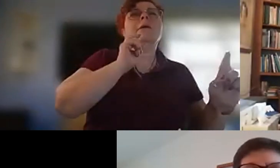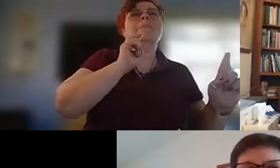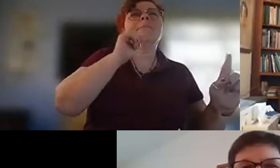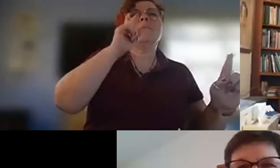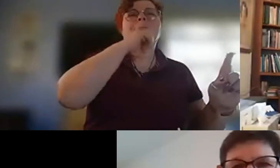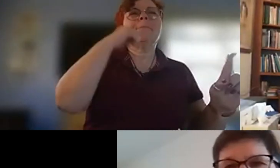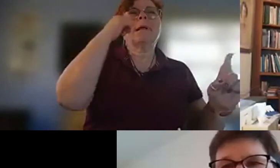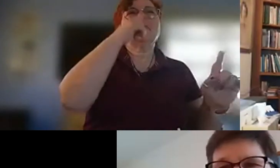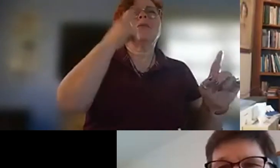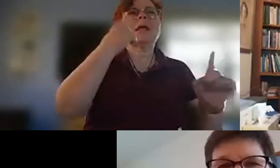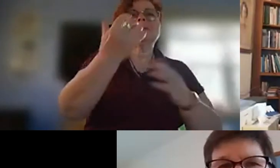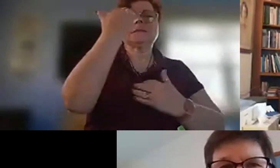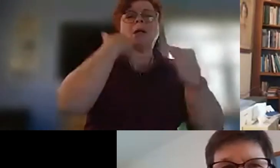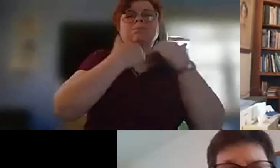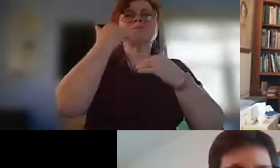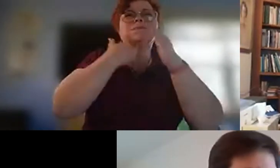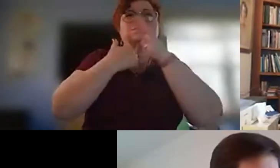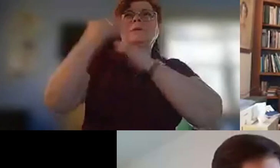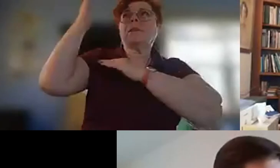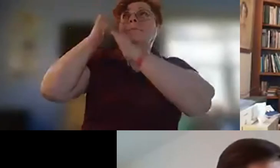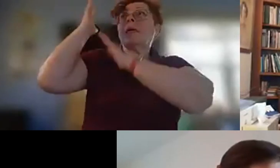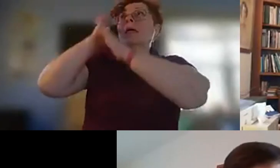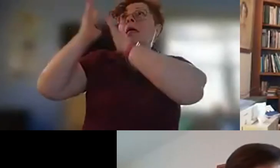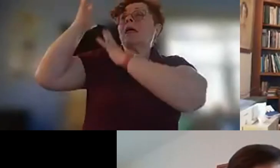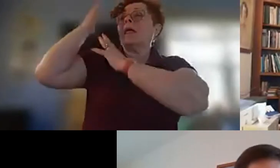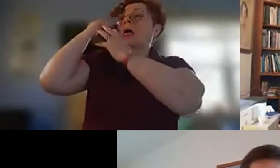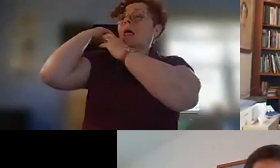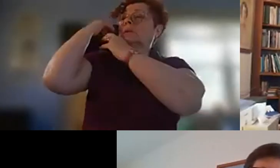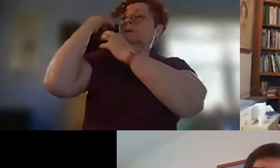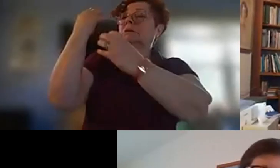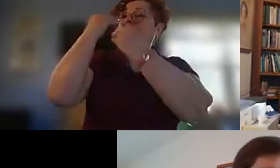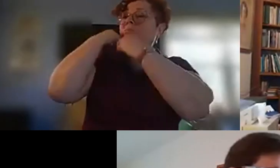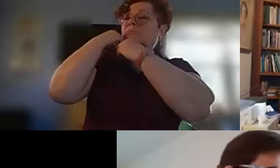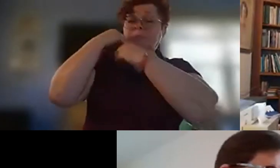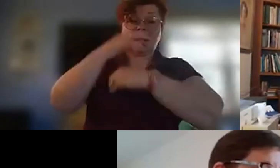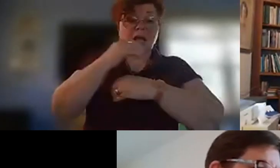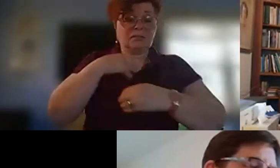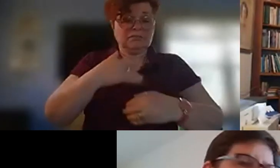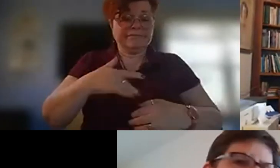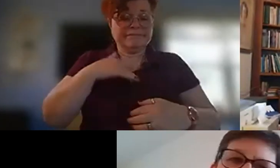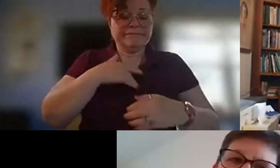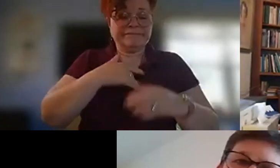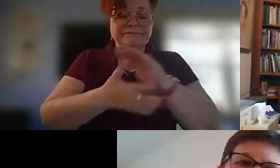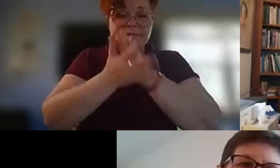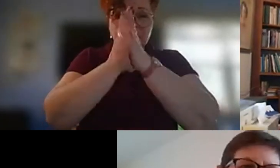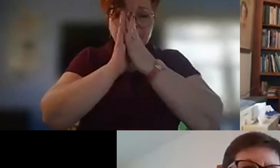it devours its past and i am at peace watching the feast